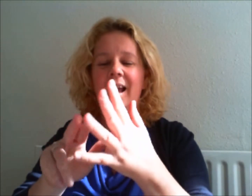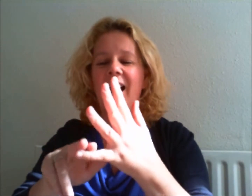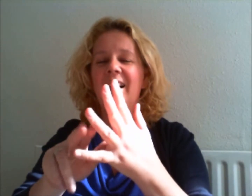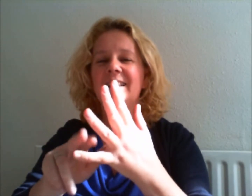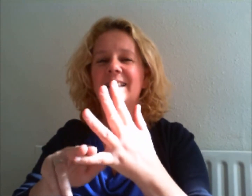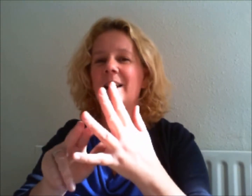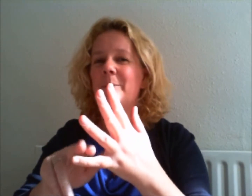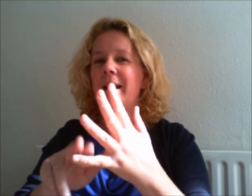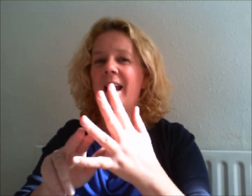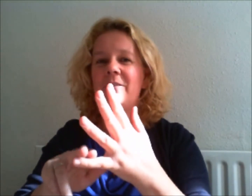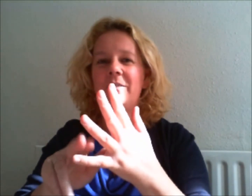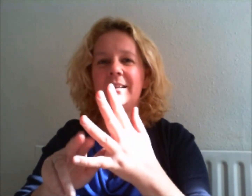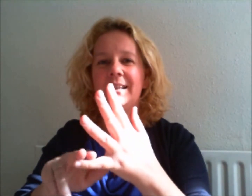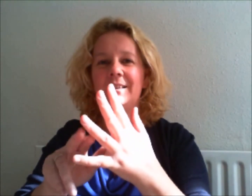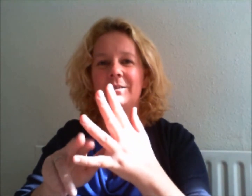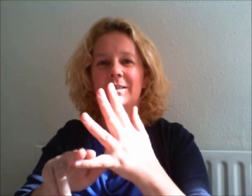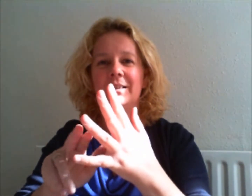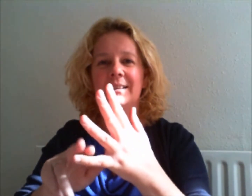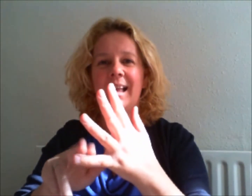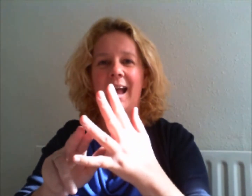I celebrate every single success.